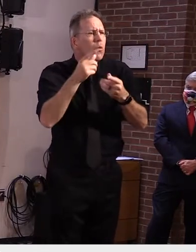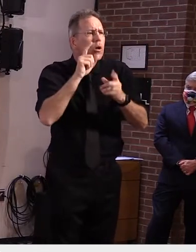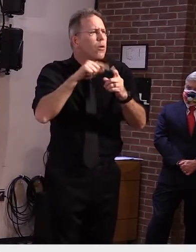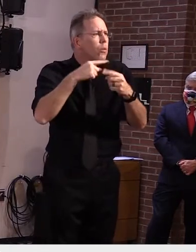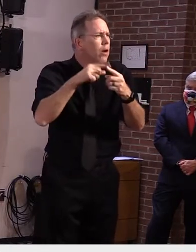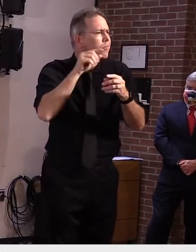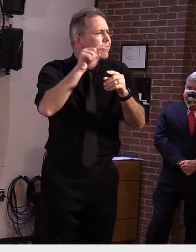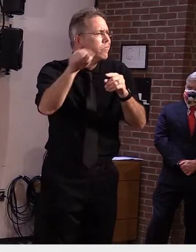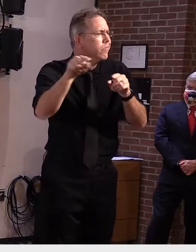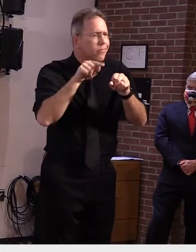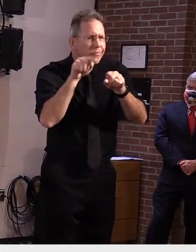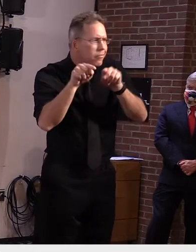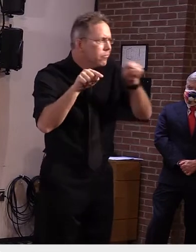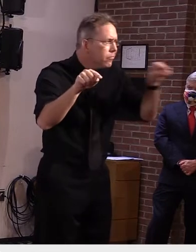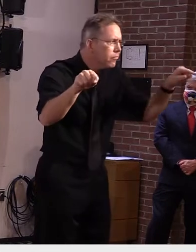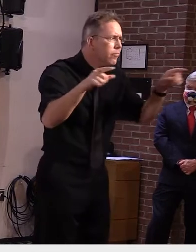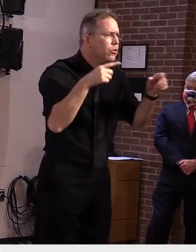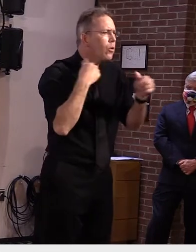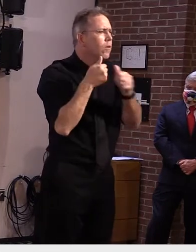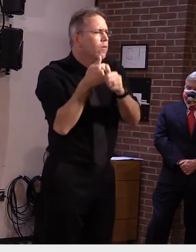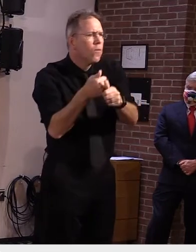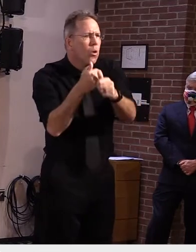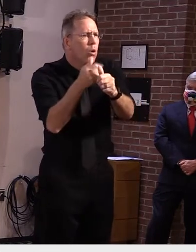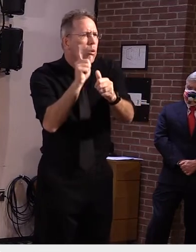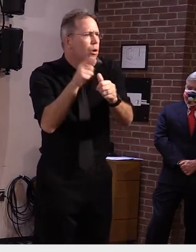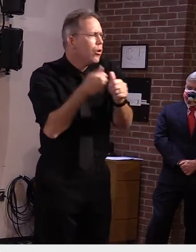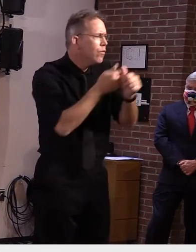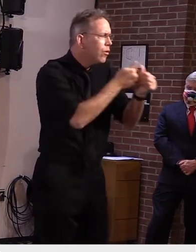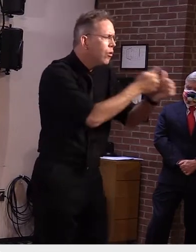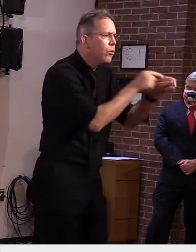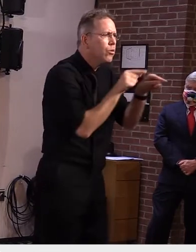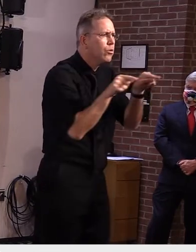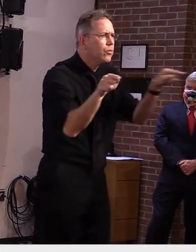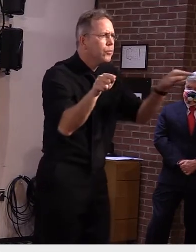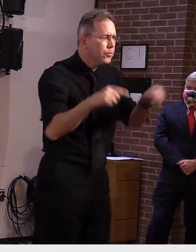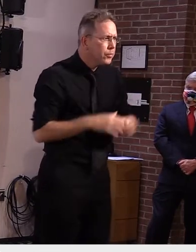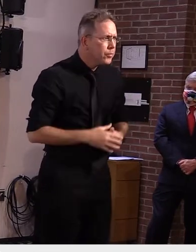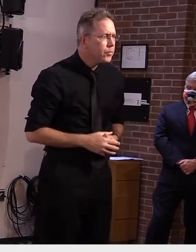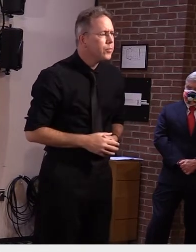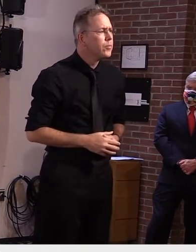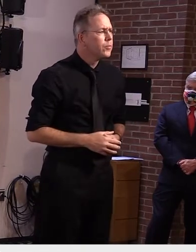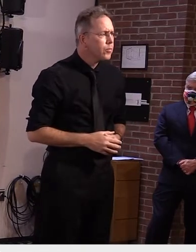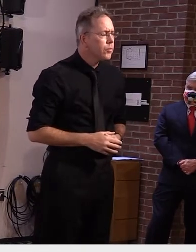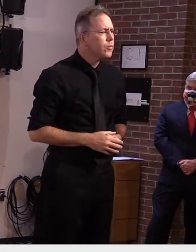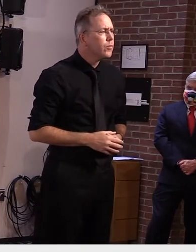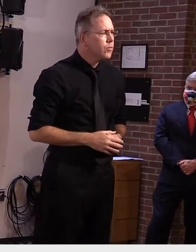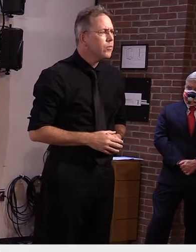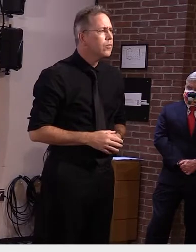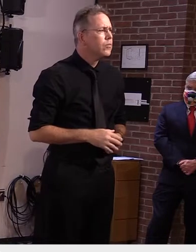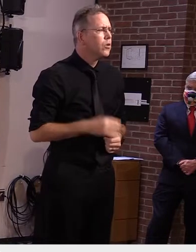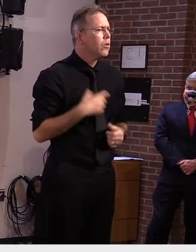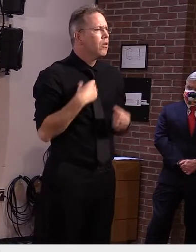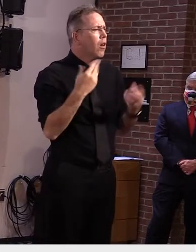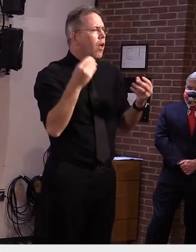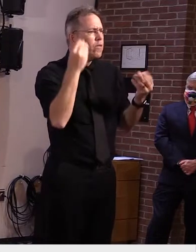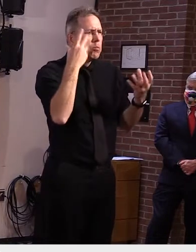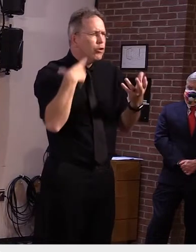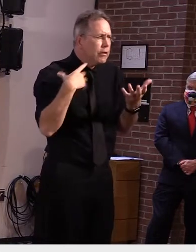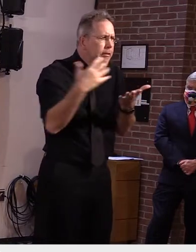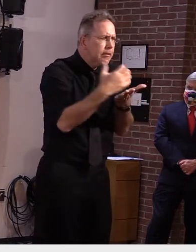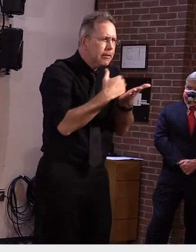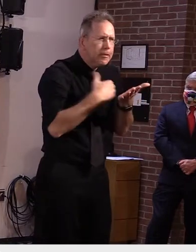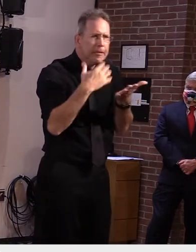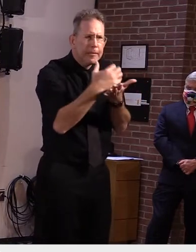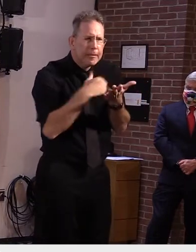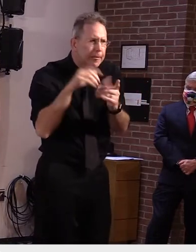you know what that means for other people around them so there's a lot of information gathering and some of that information is